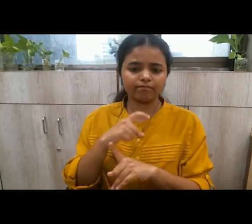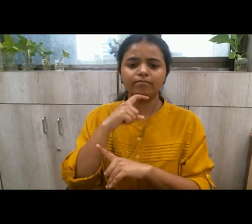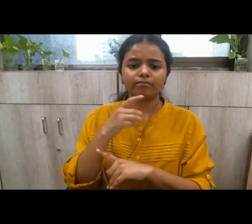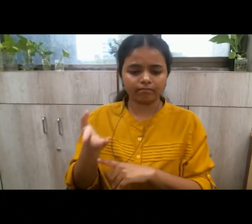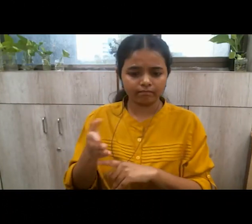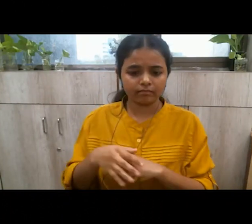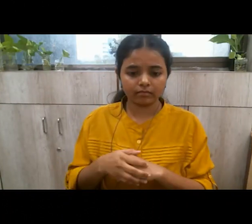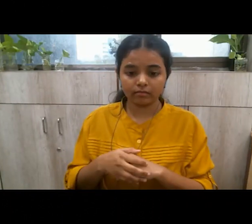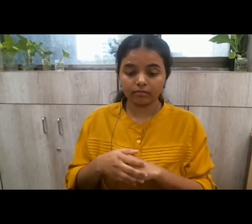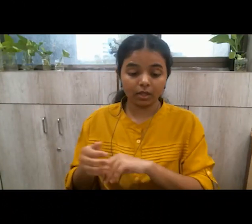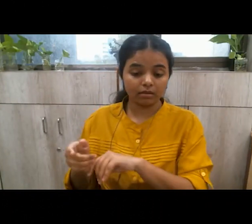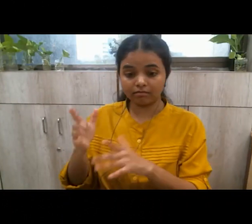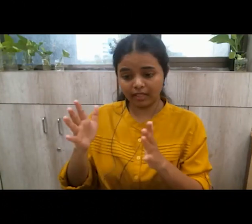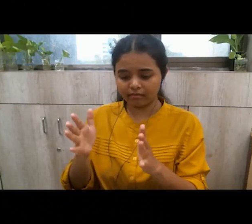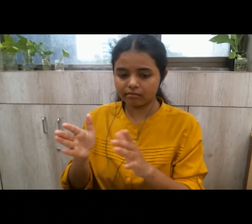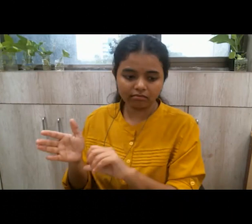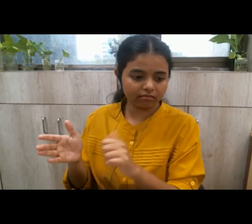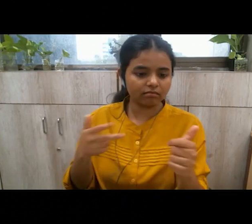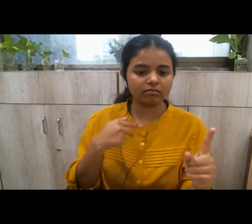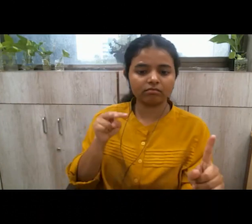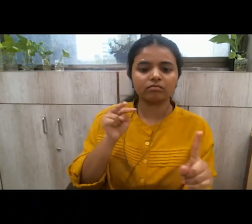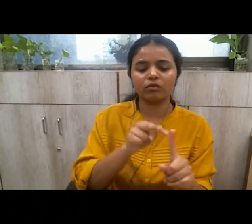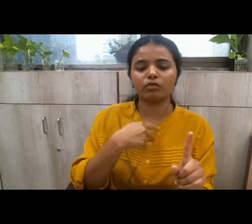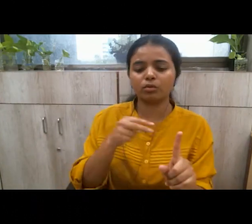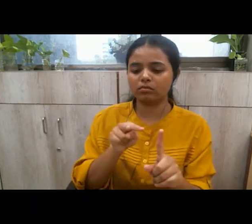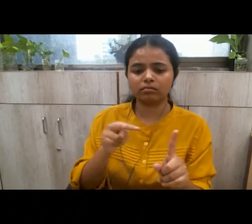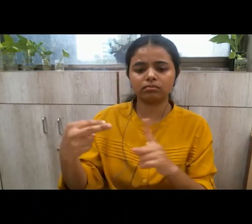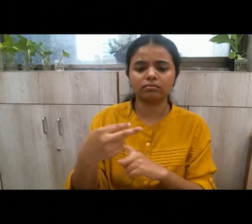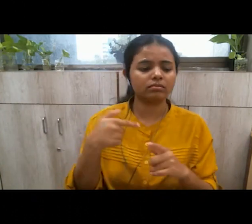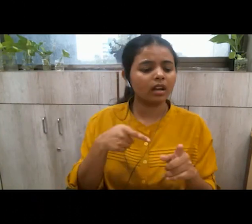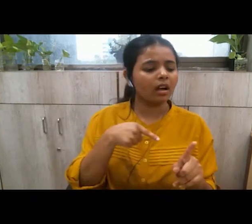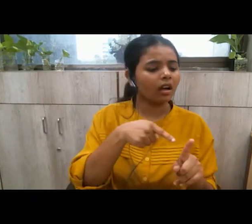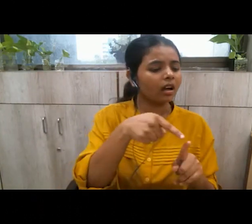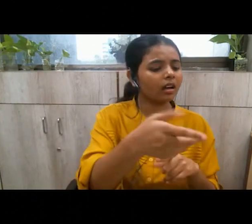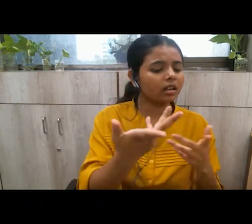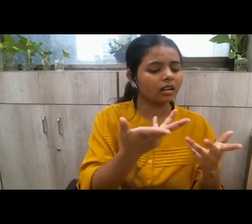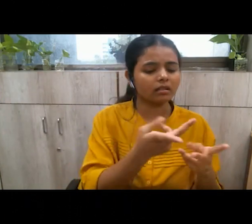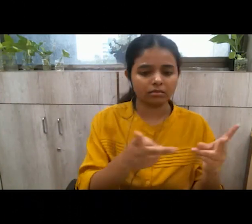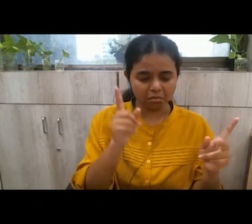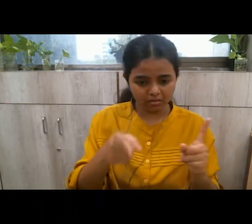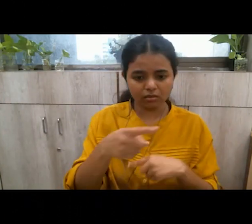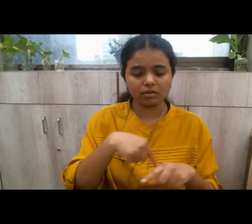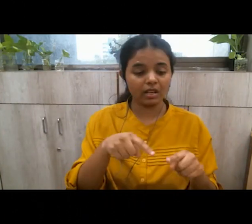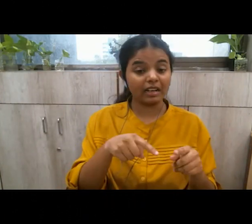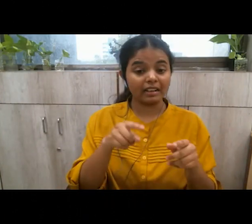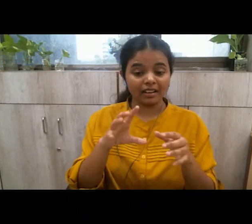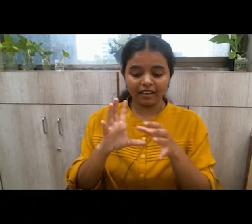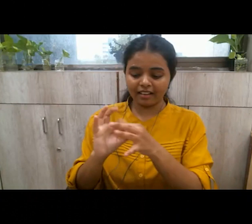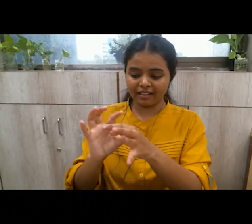we are bothered about other issues that is the first thing which needs to be addressed the weakest link